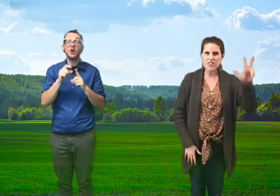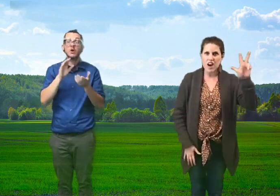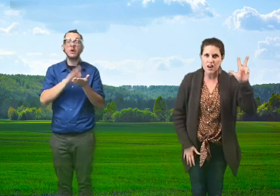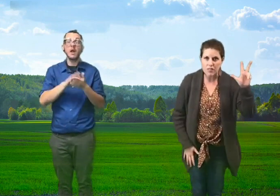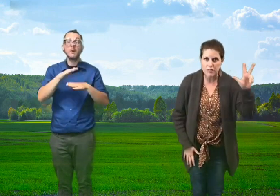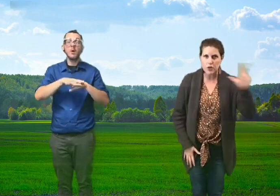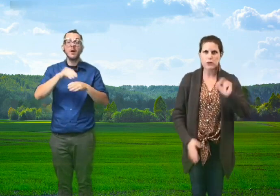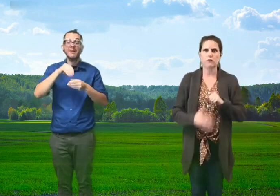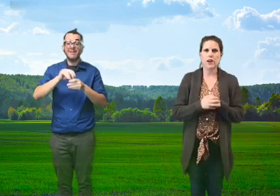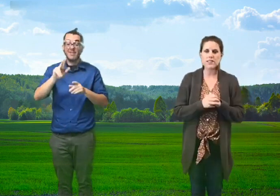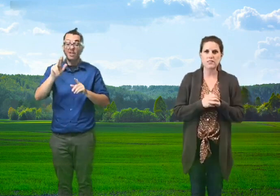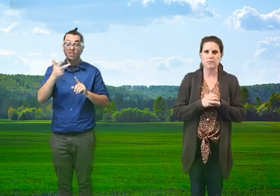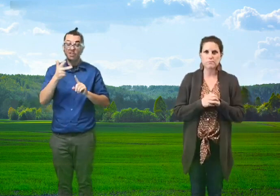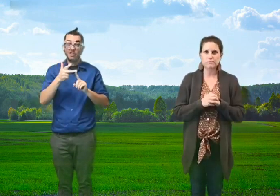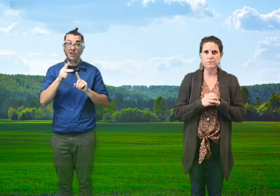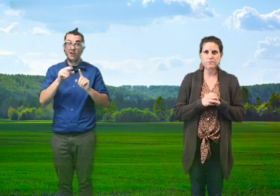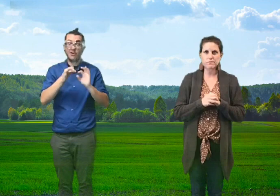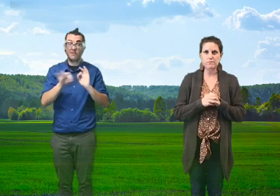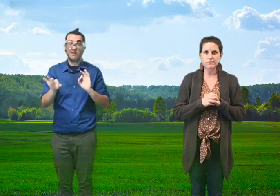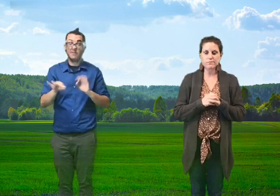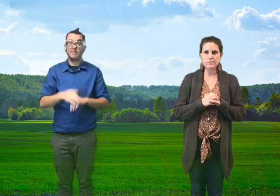on in the third phrase?